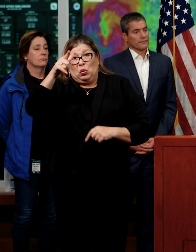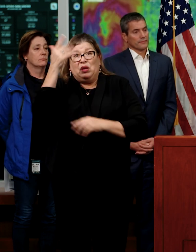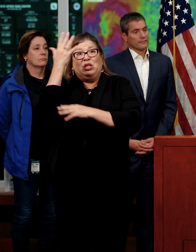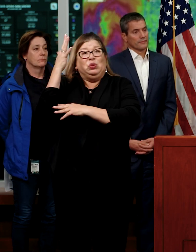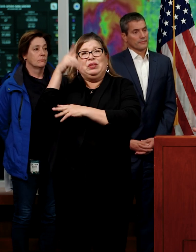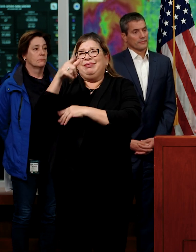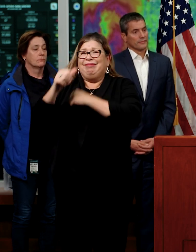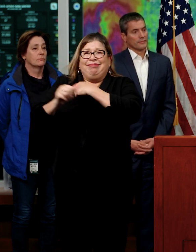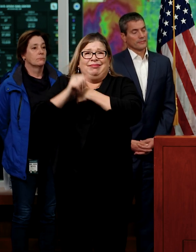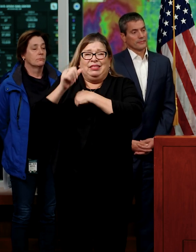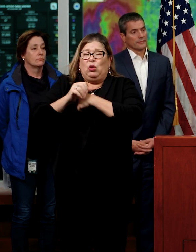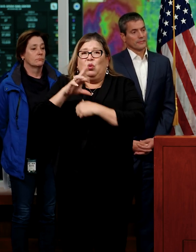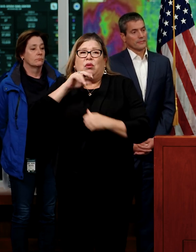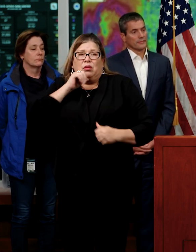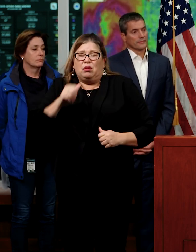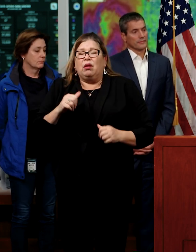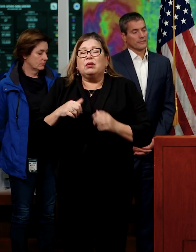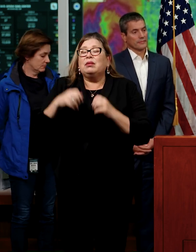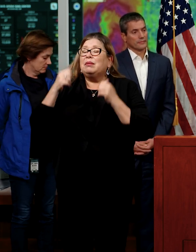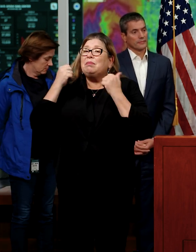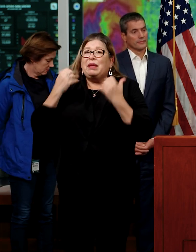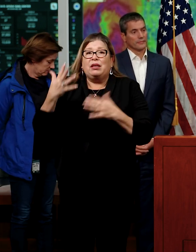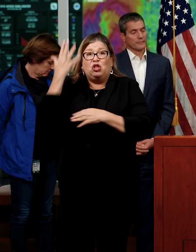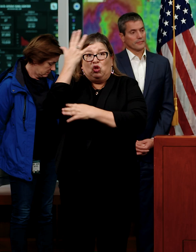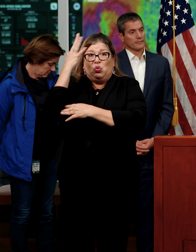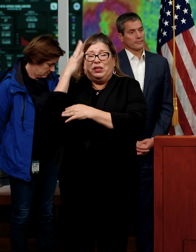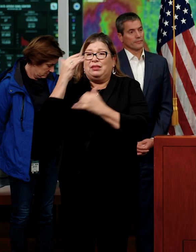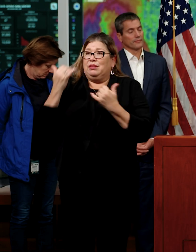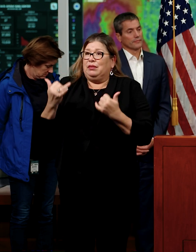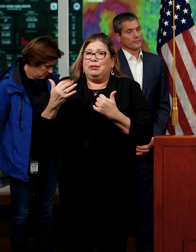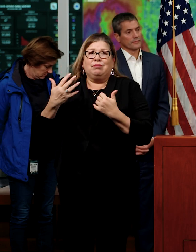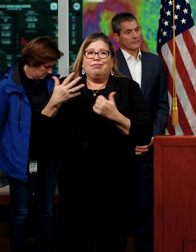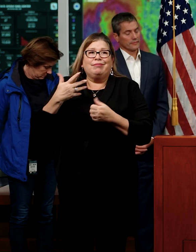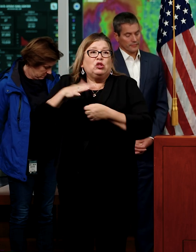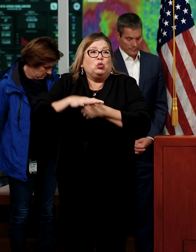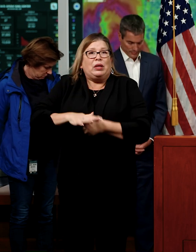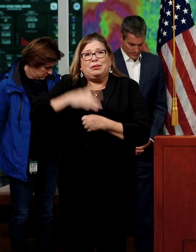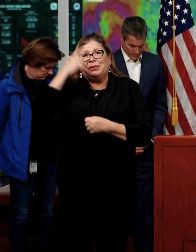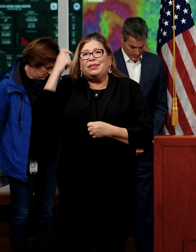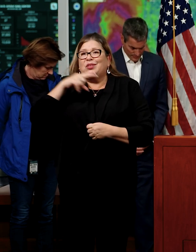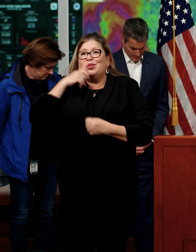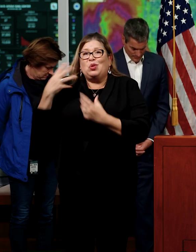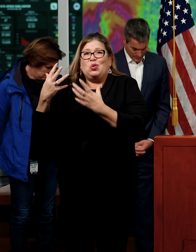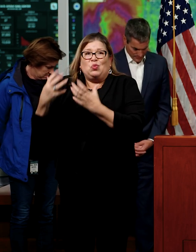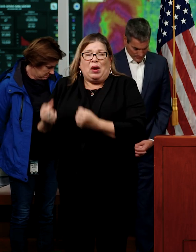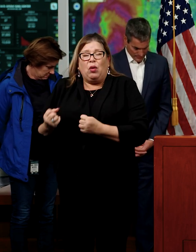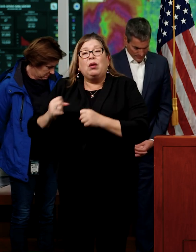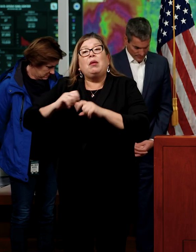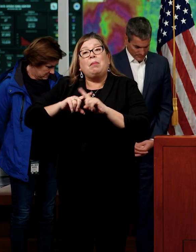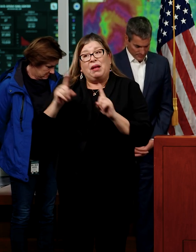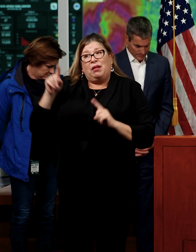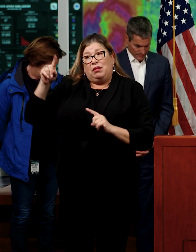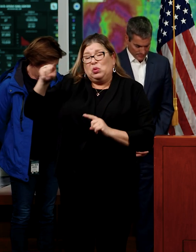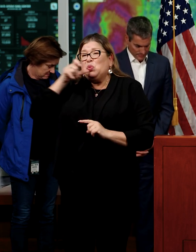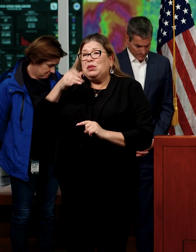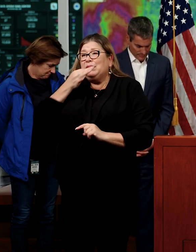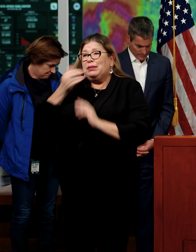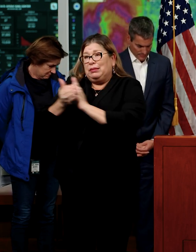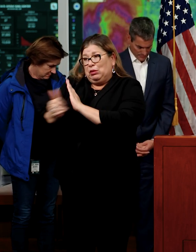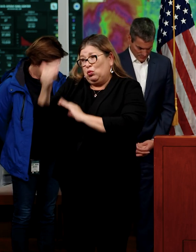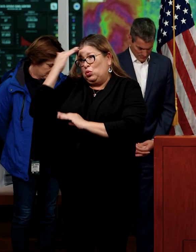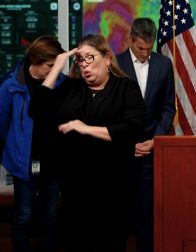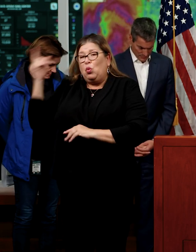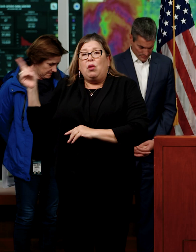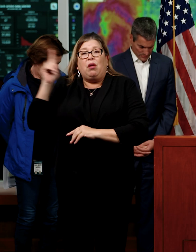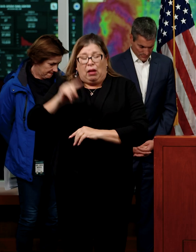at some time. As Carla mentioned earlier, a lot of the trees are distressed just due to the drought. But then if something